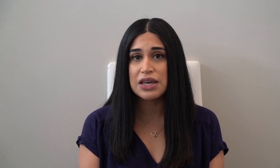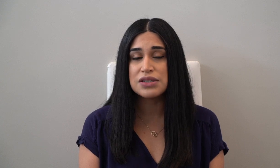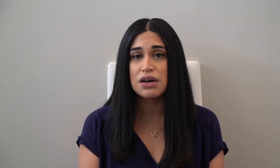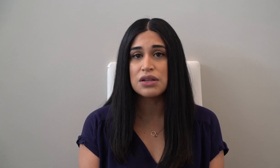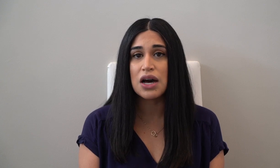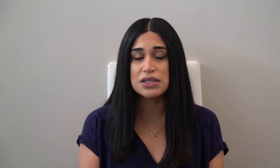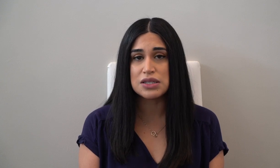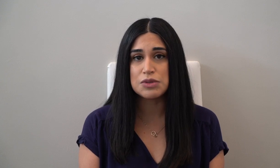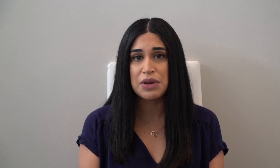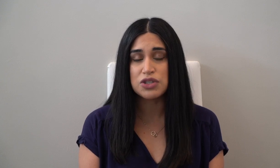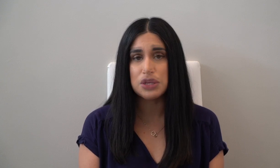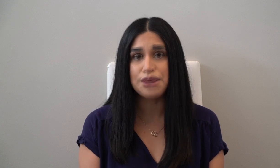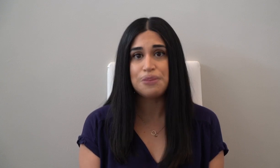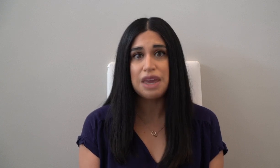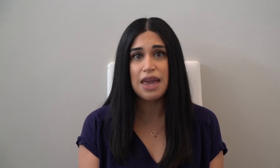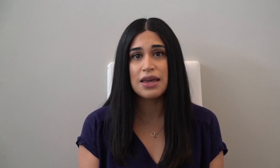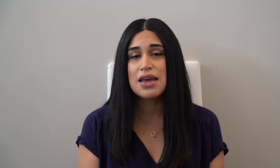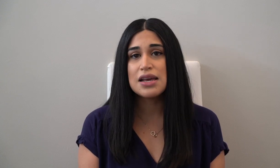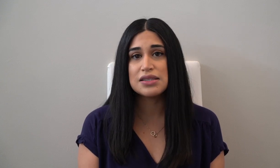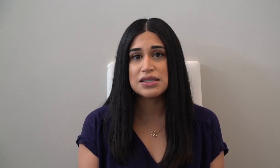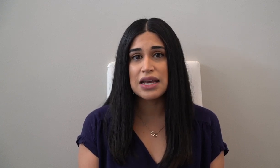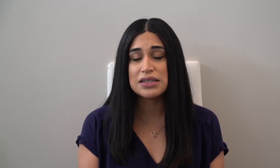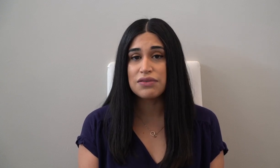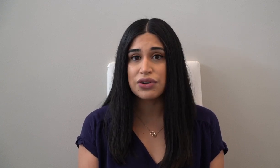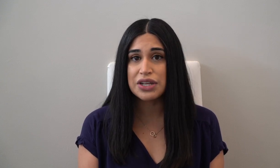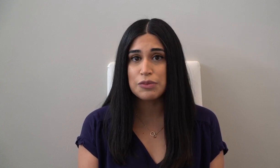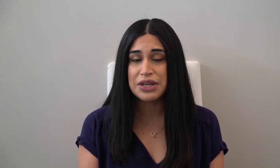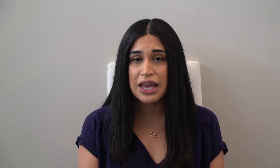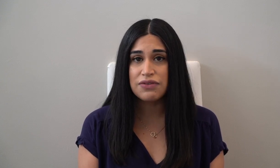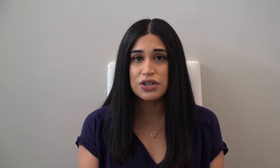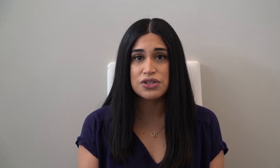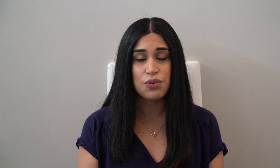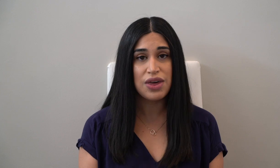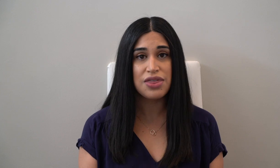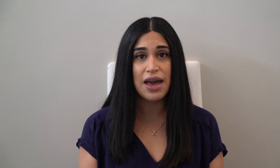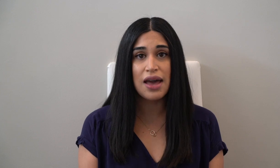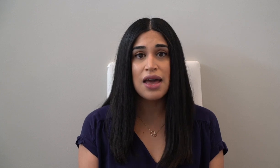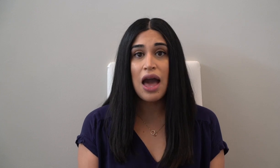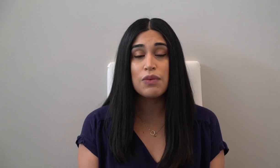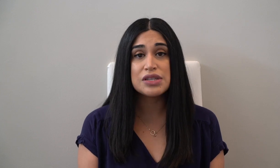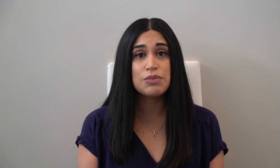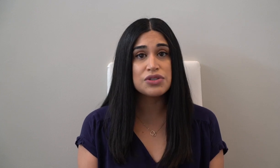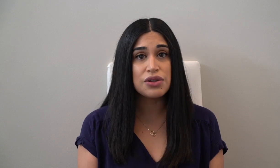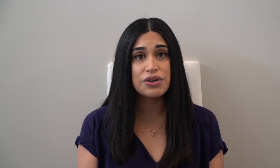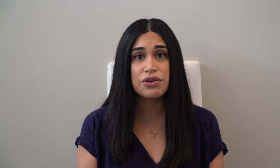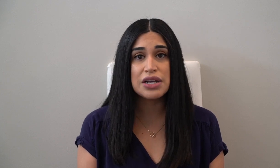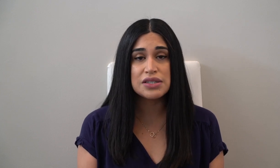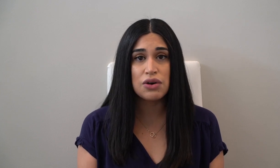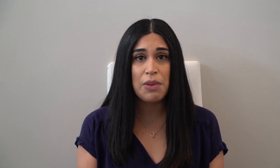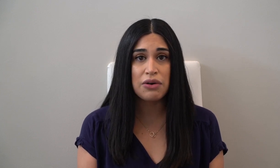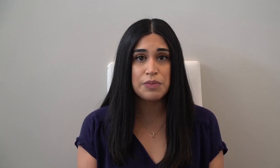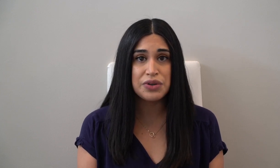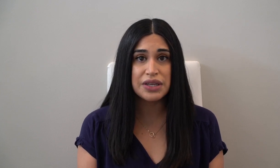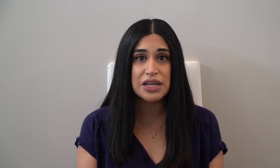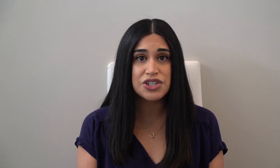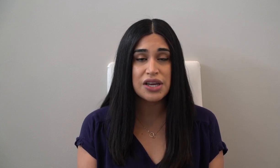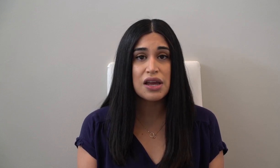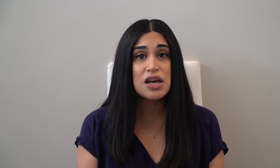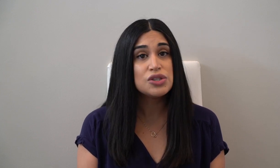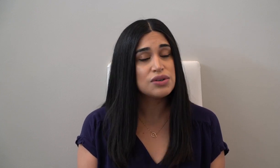kids on the autism spectrum. ABA is a science of learning and behavior so with that I was able to learn a great deal about communication. Two